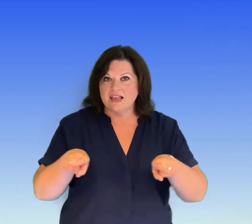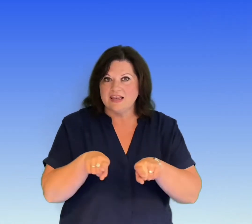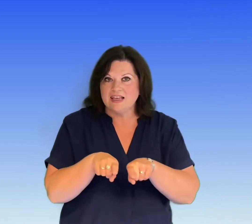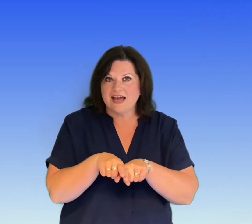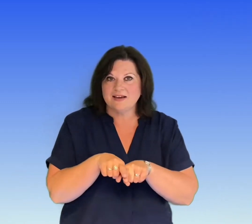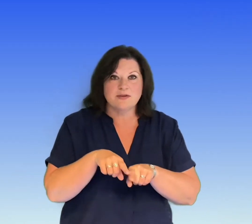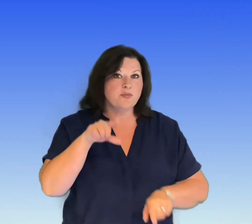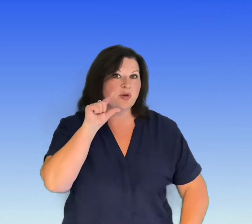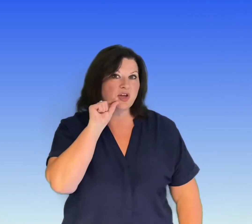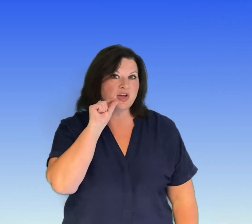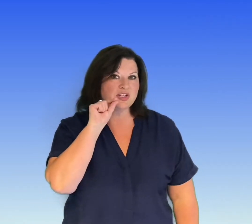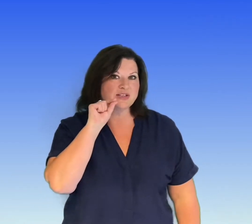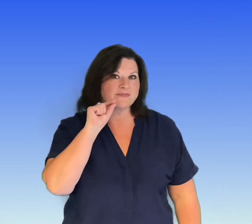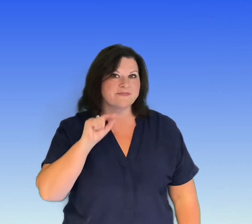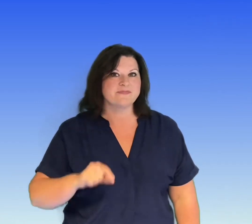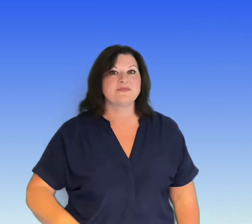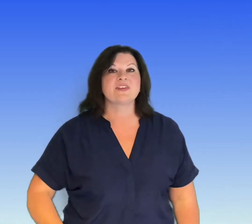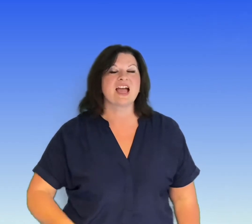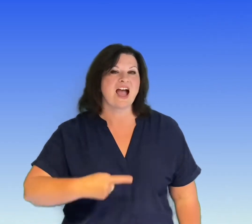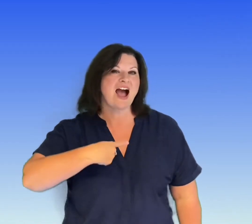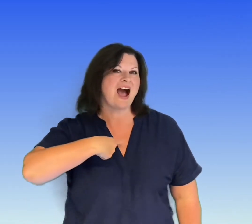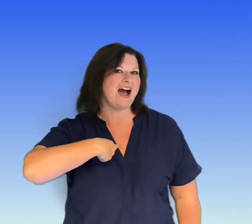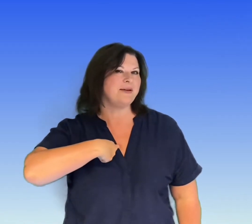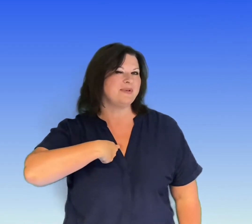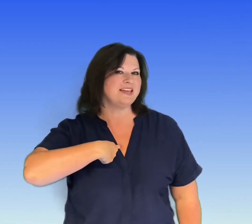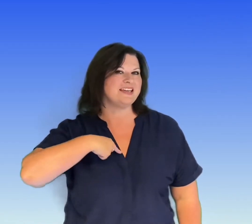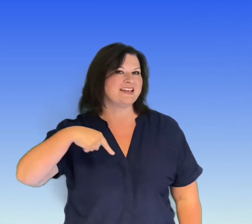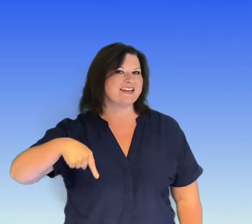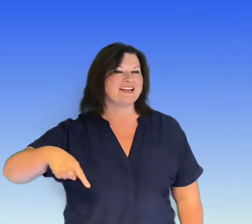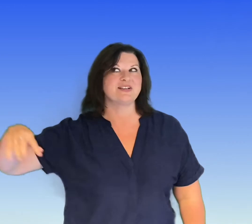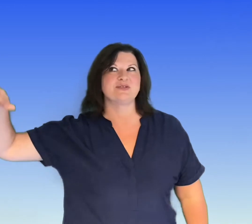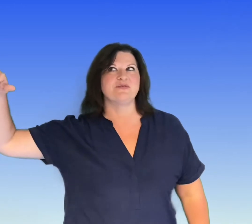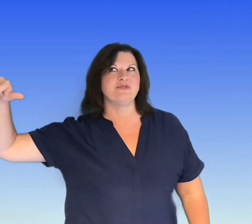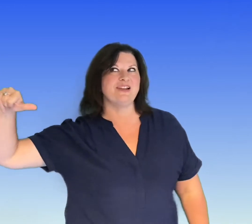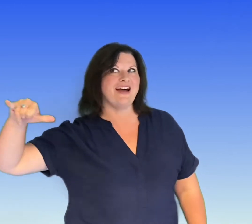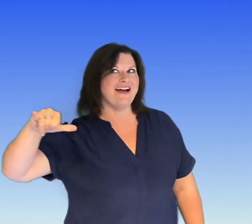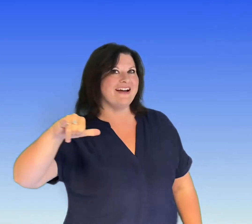Like the bird, I am here to fly.